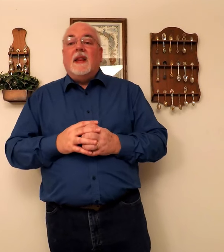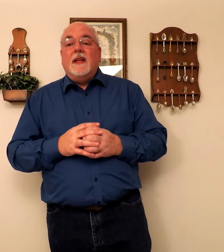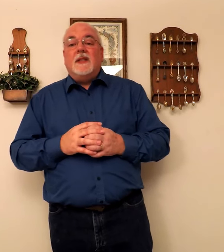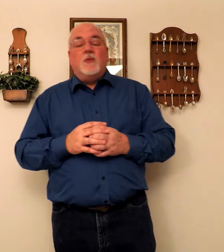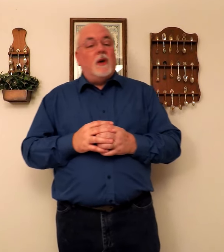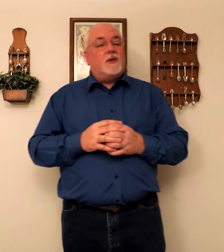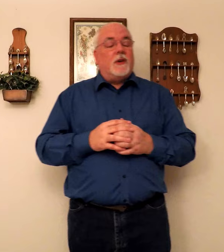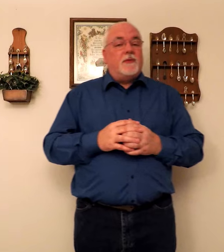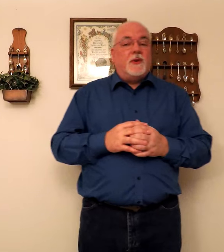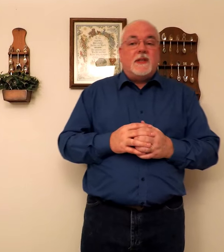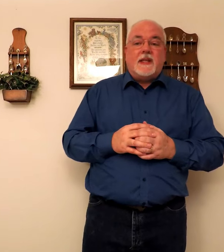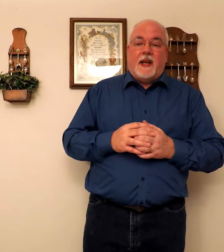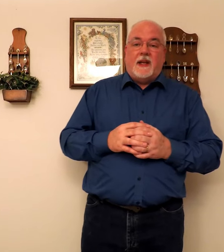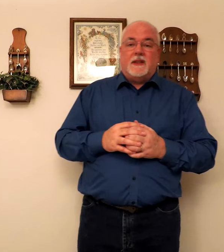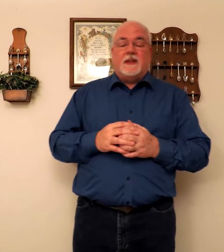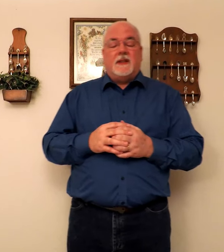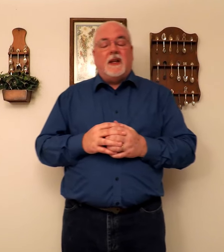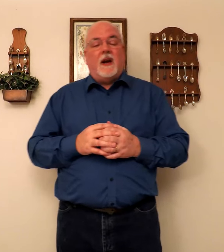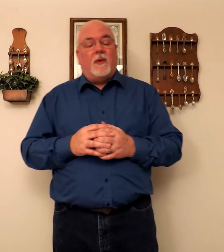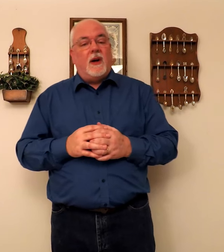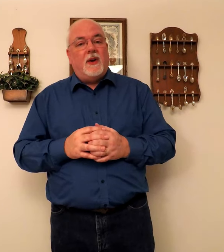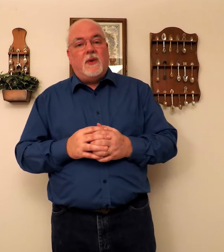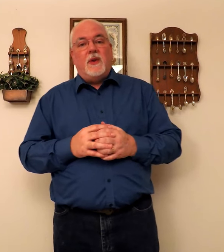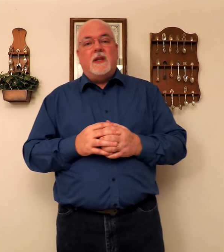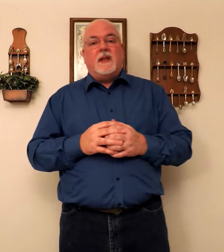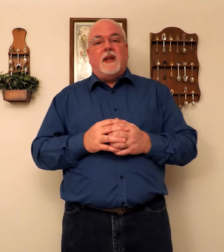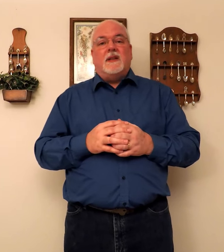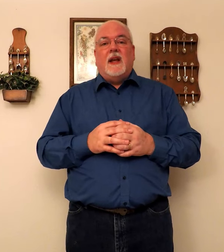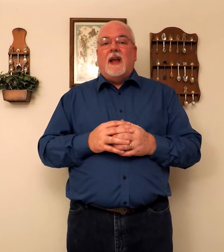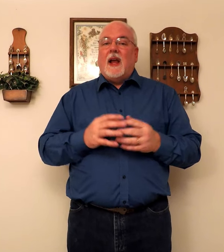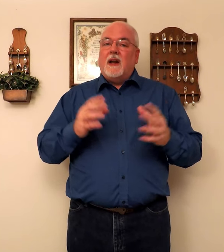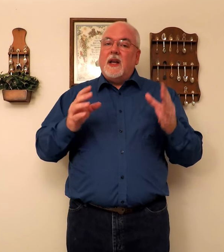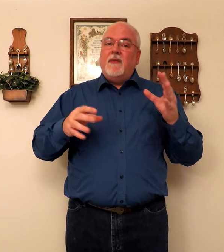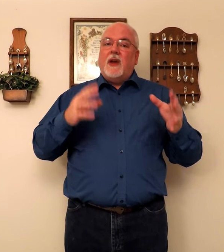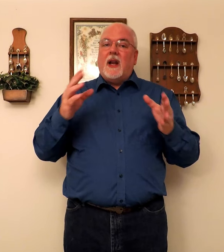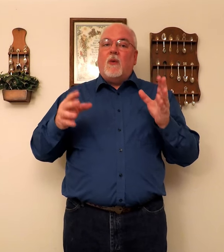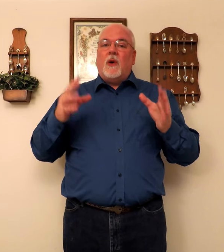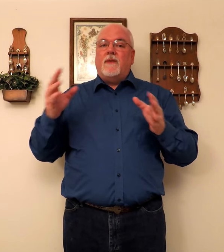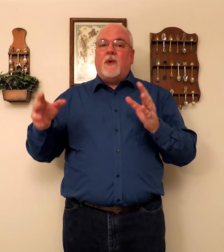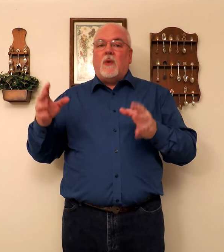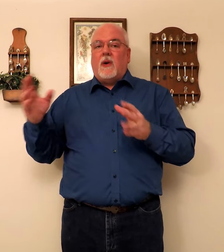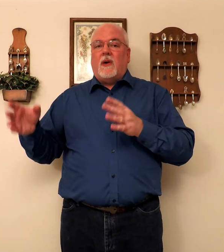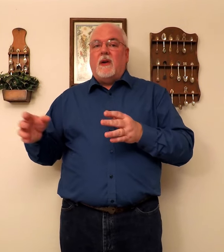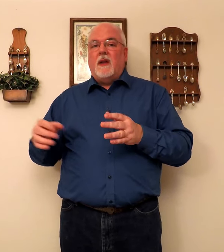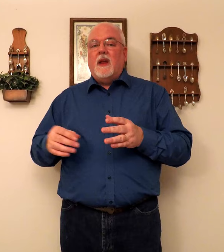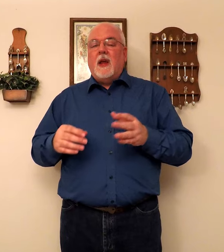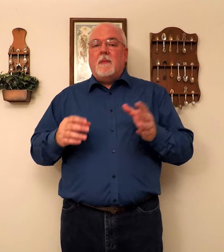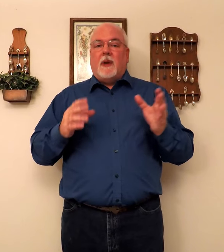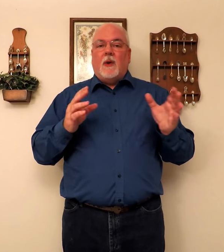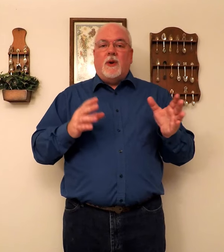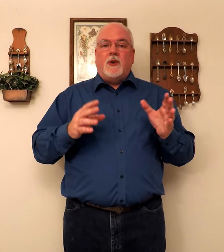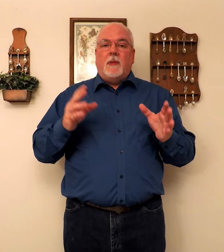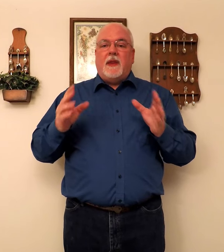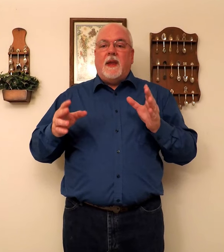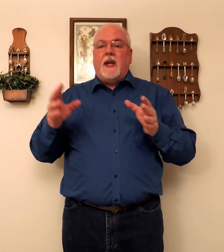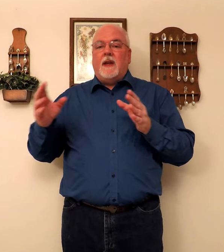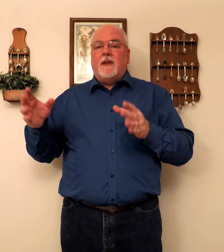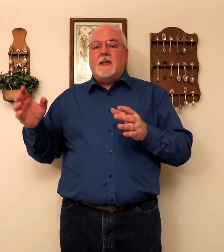This is what scripture says. This we're going to do these things. I'm going to give you kind of word for word, but I want you to be thinking of these